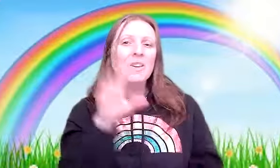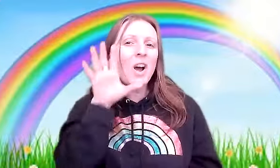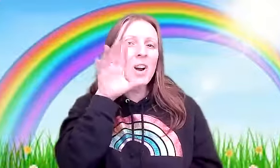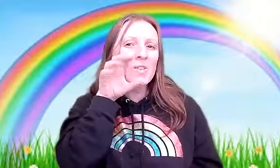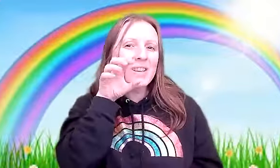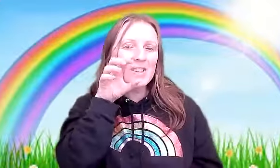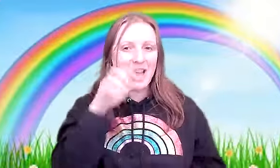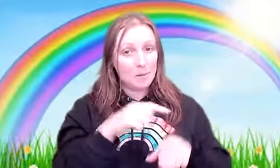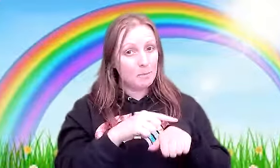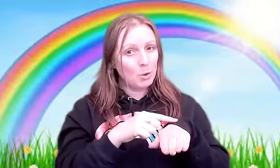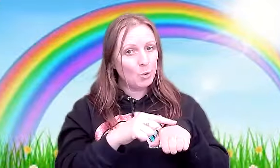orange and blue,